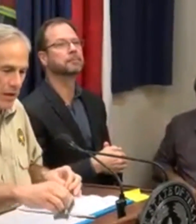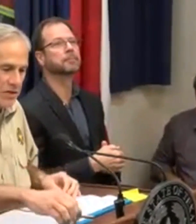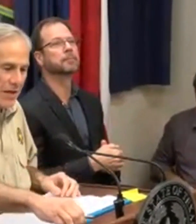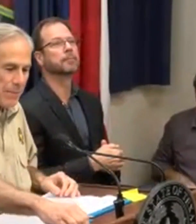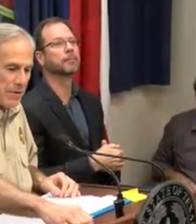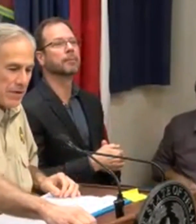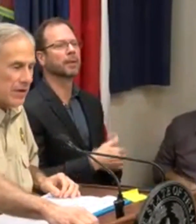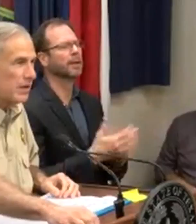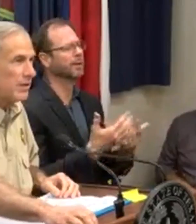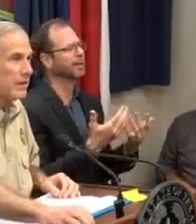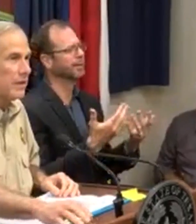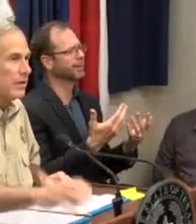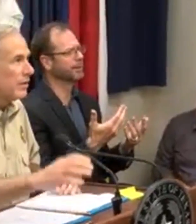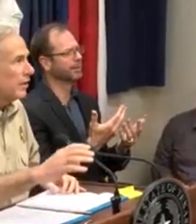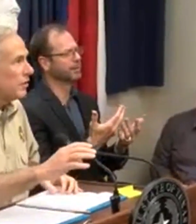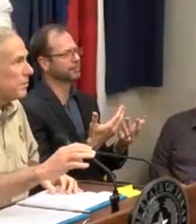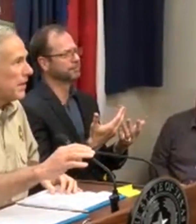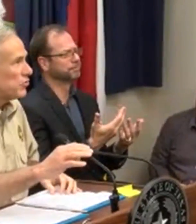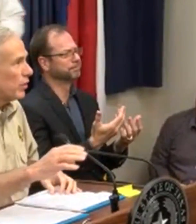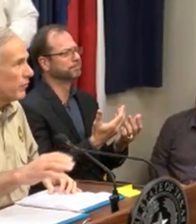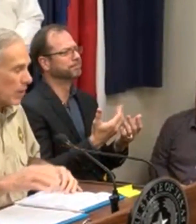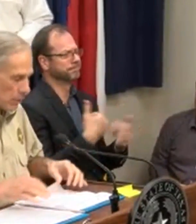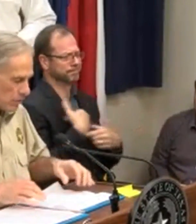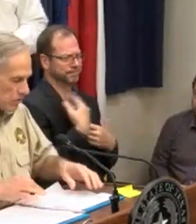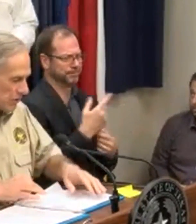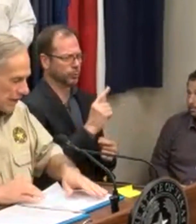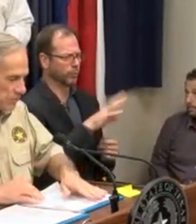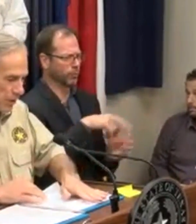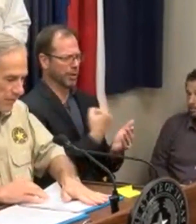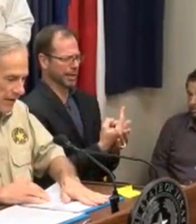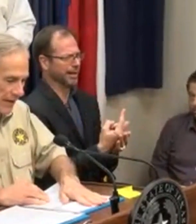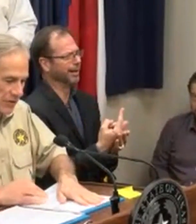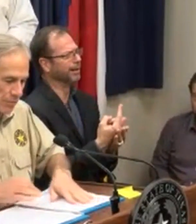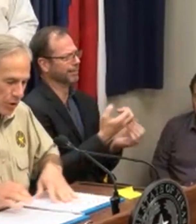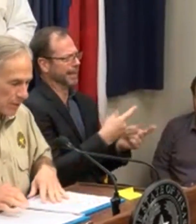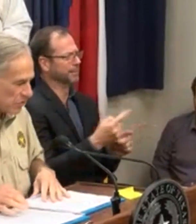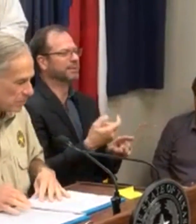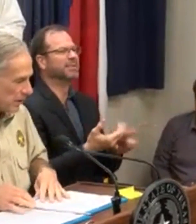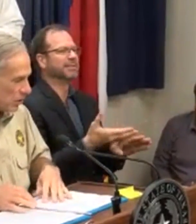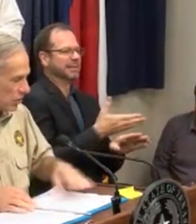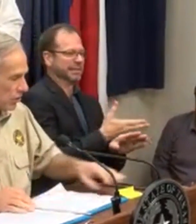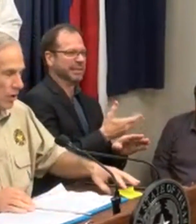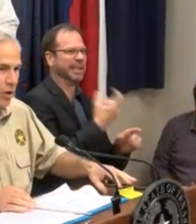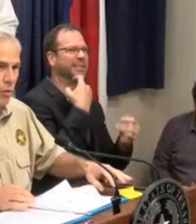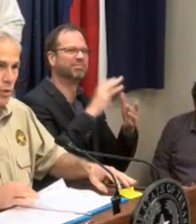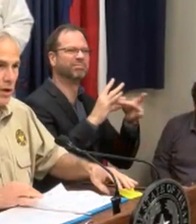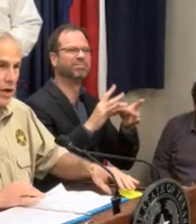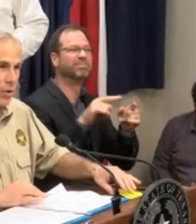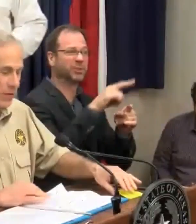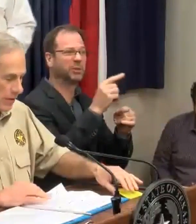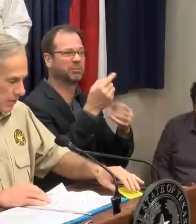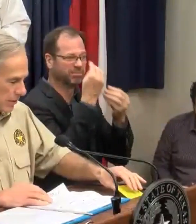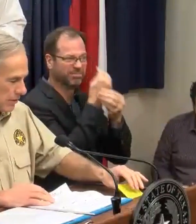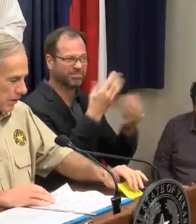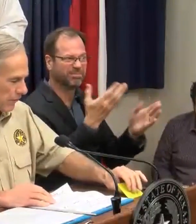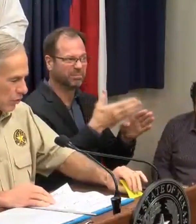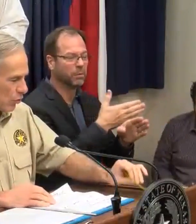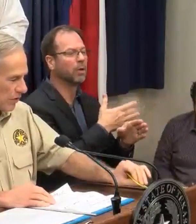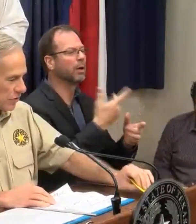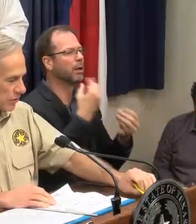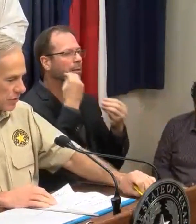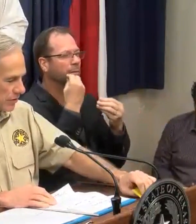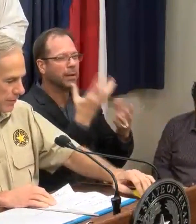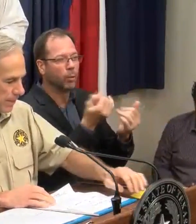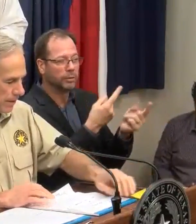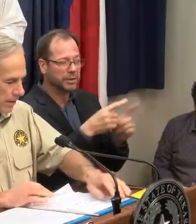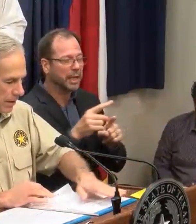A lot has happened in the past 24 hours since the last briefing. I'd like to bring you up to speed on what I know and then take a few